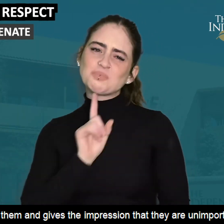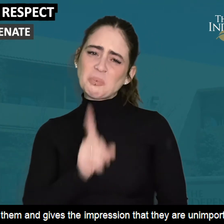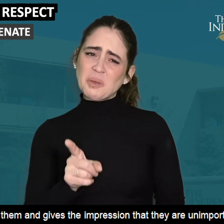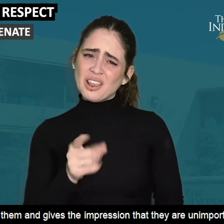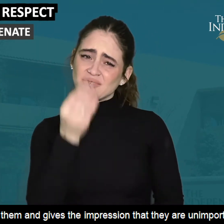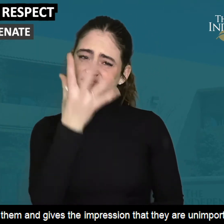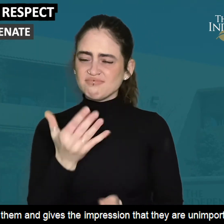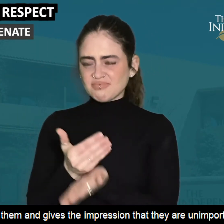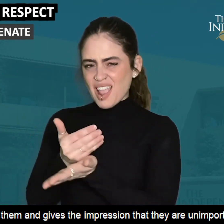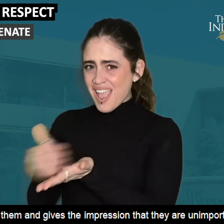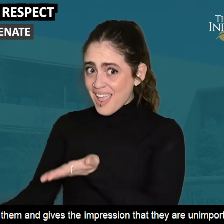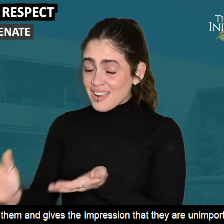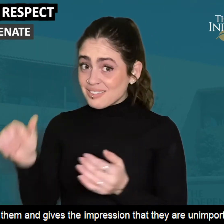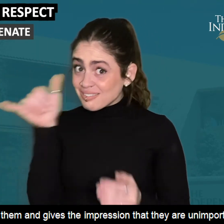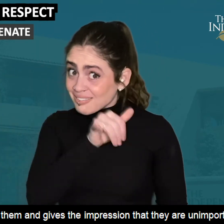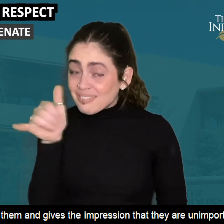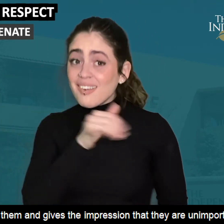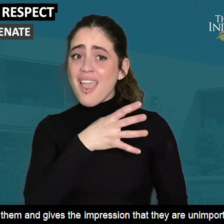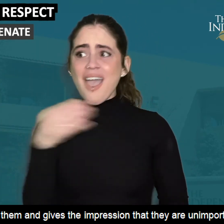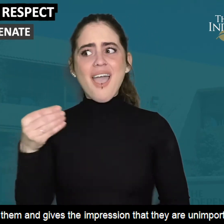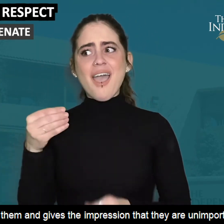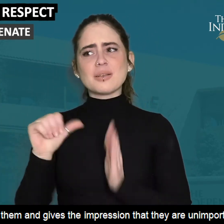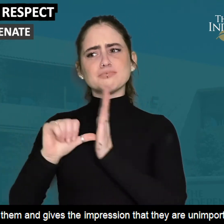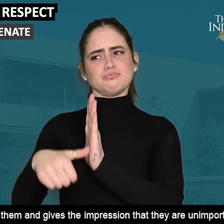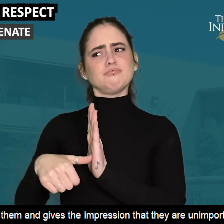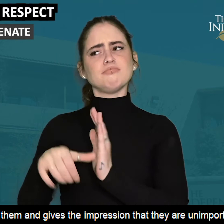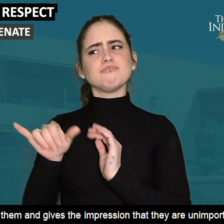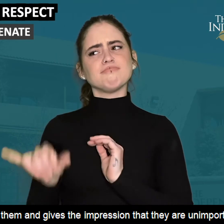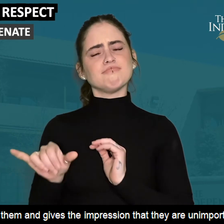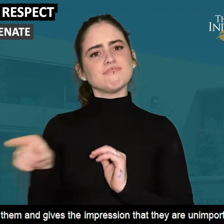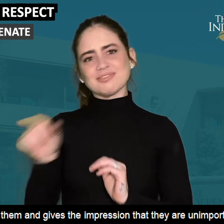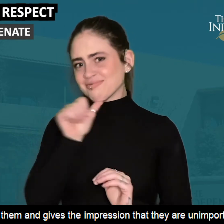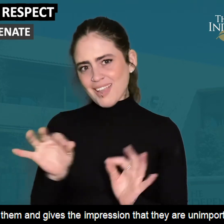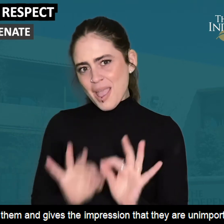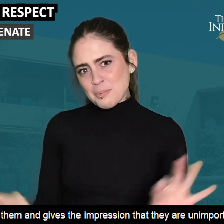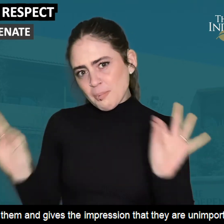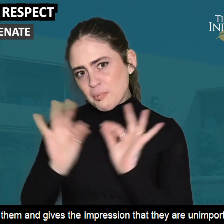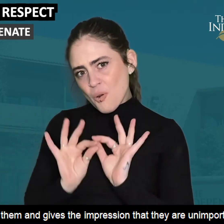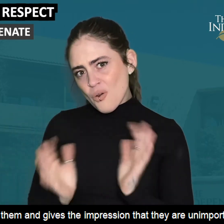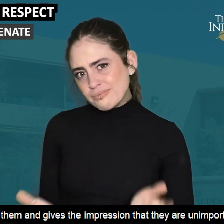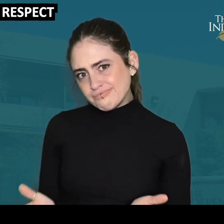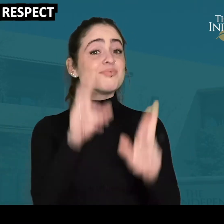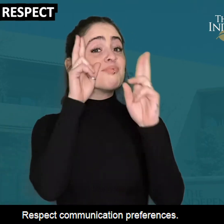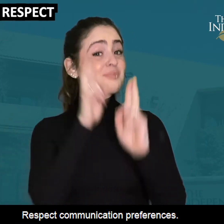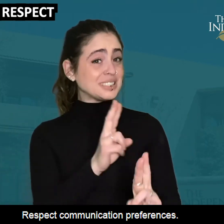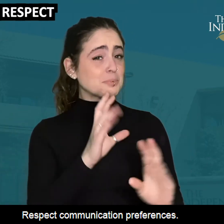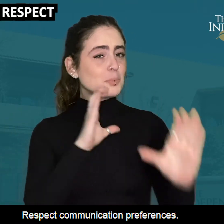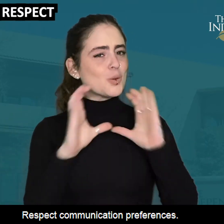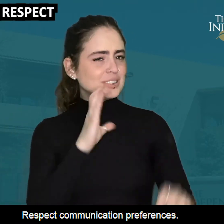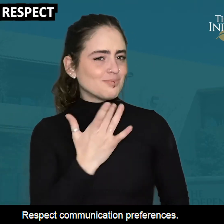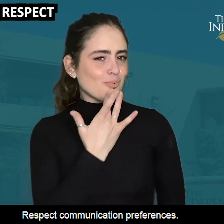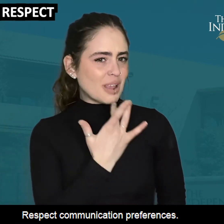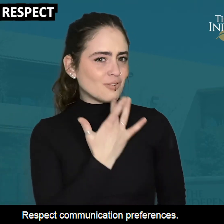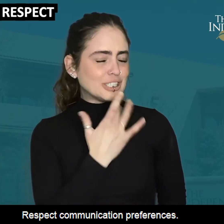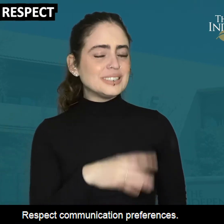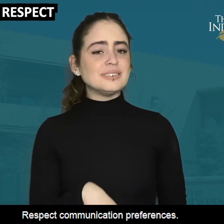tell you later, that they are not important. Respect communication